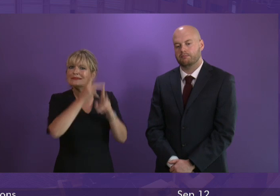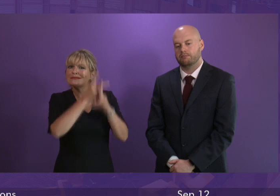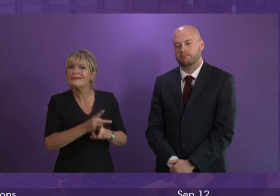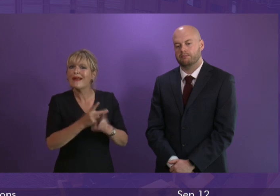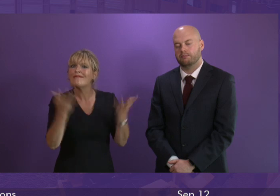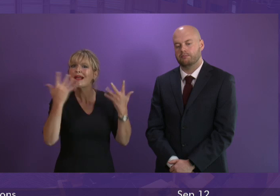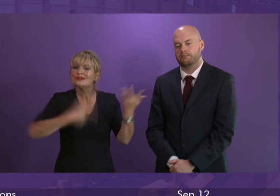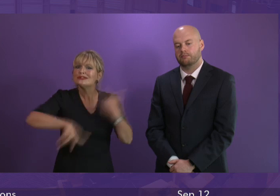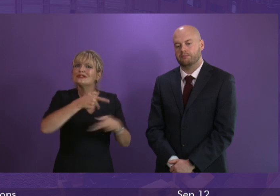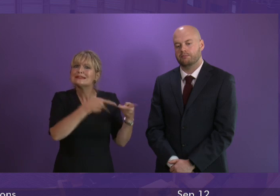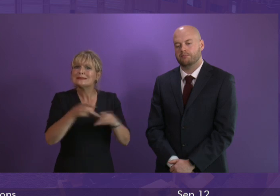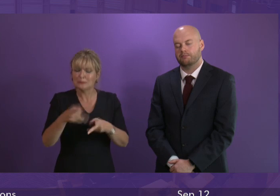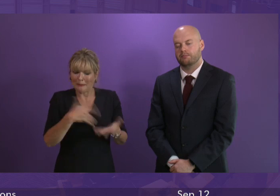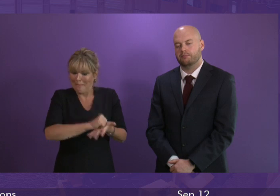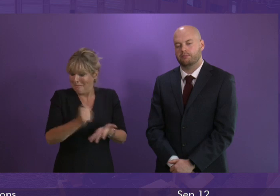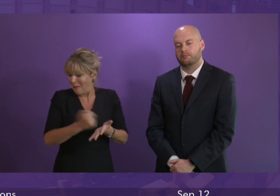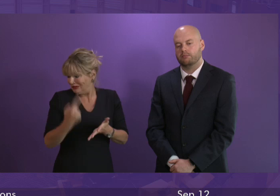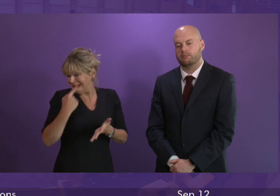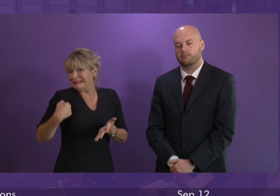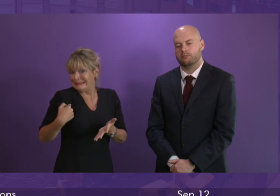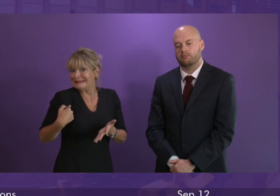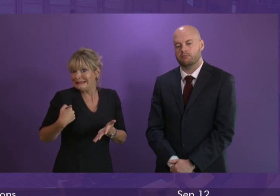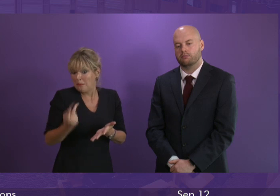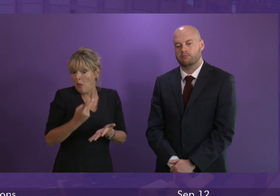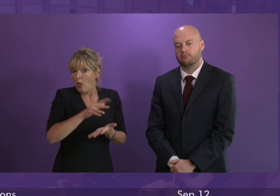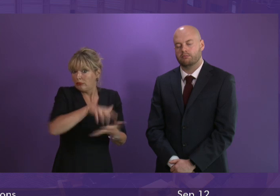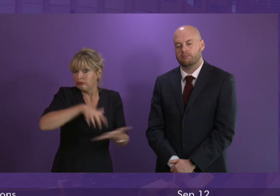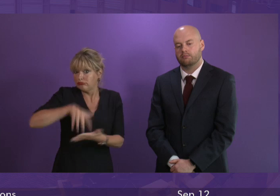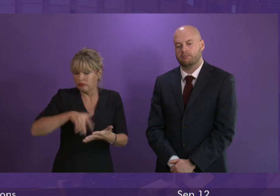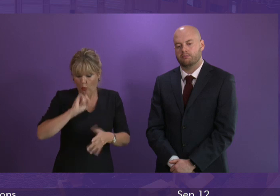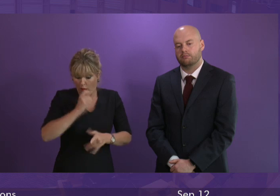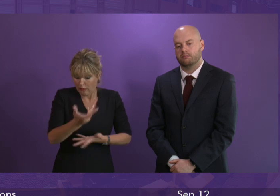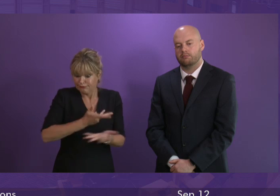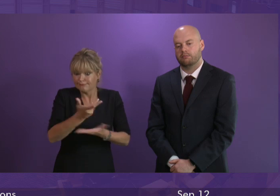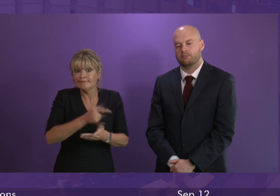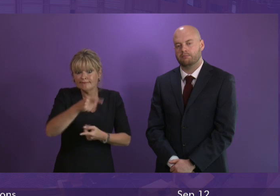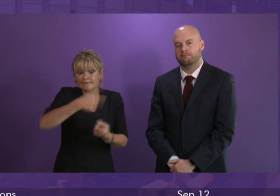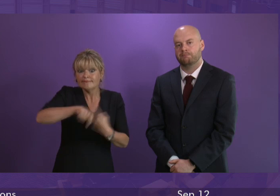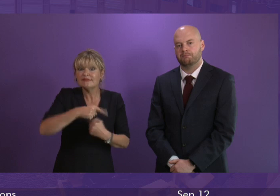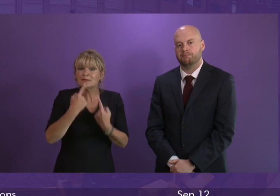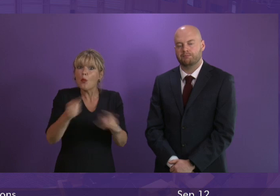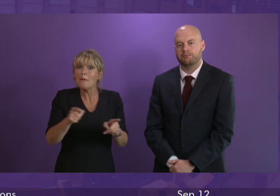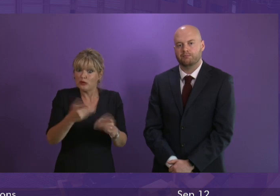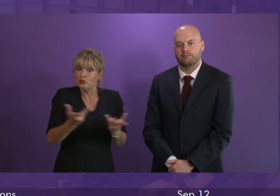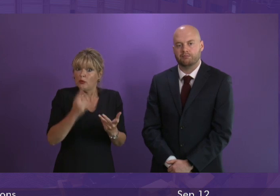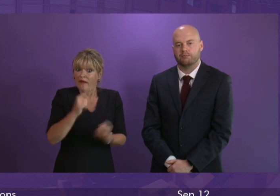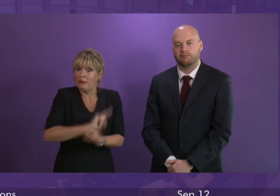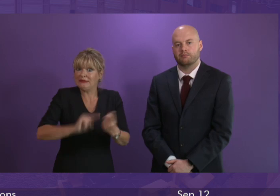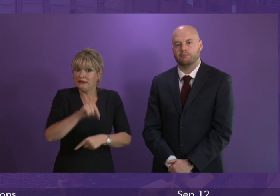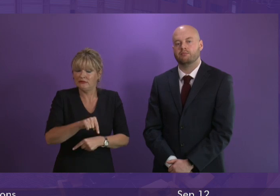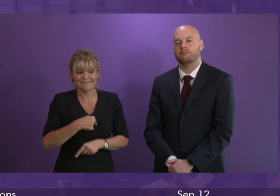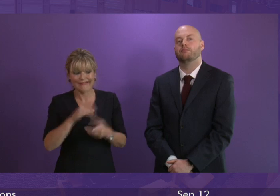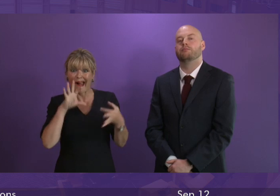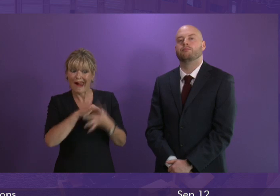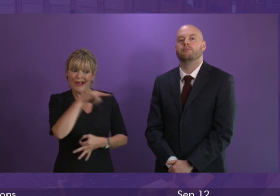were published yesterday. think the Health Secretary has met with or is meeting with opposition spokespeople today. In respect of the project, we